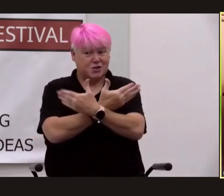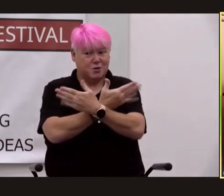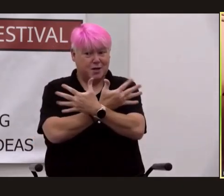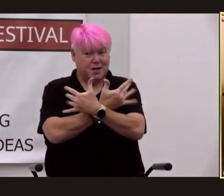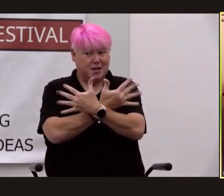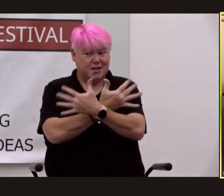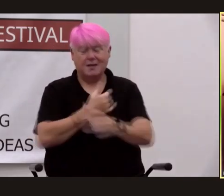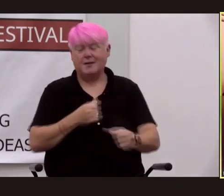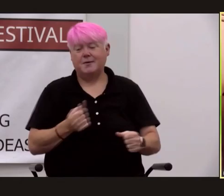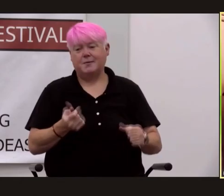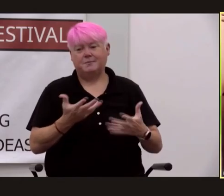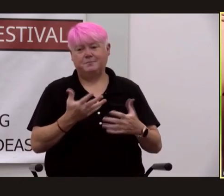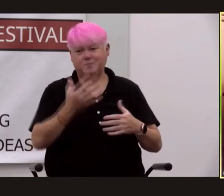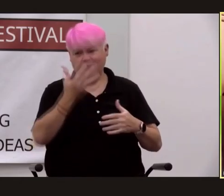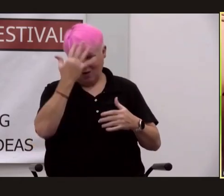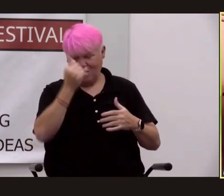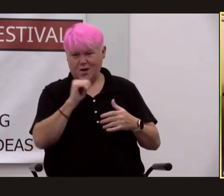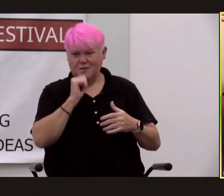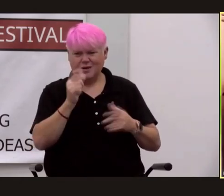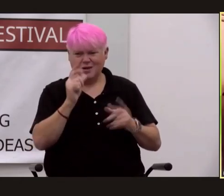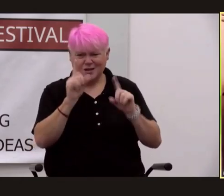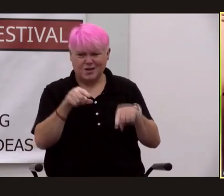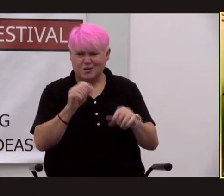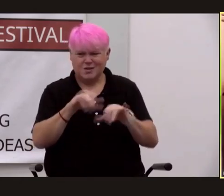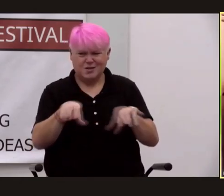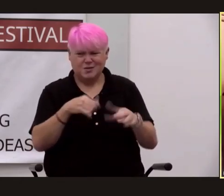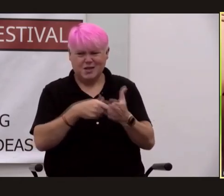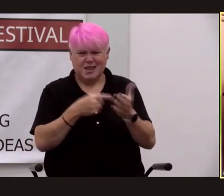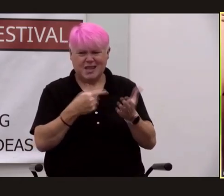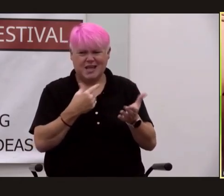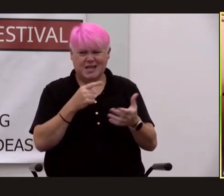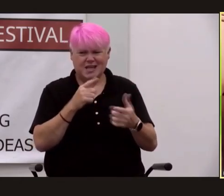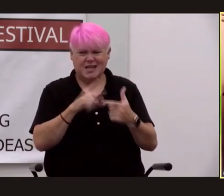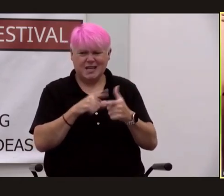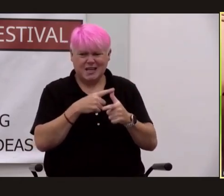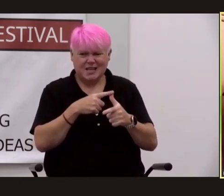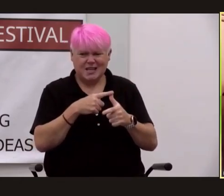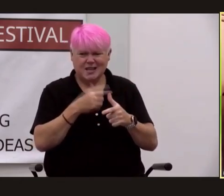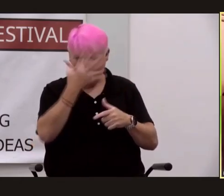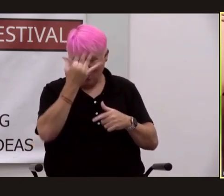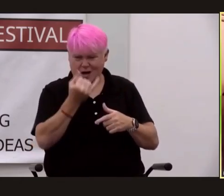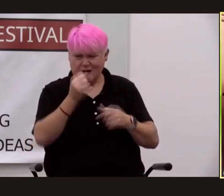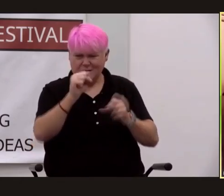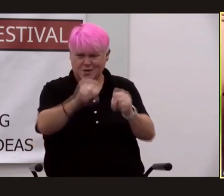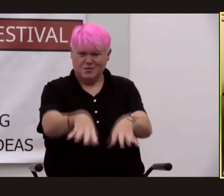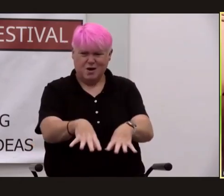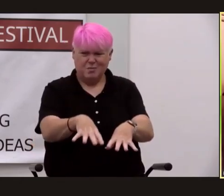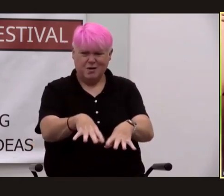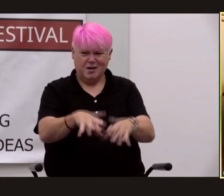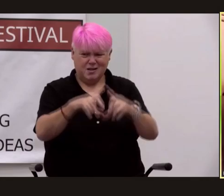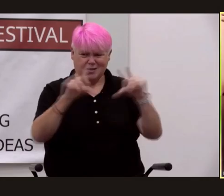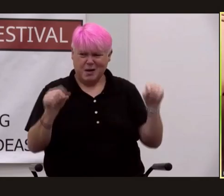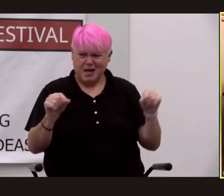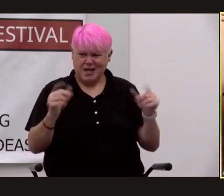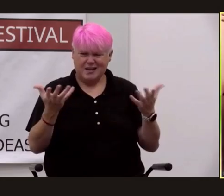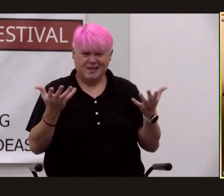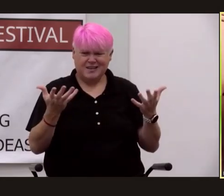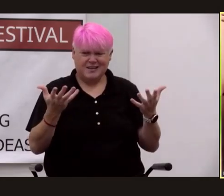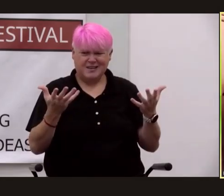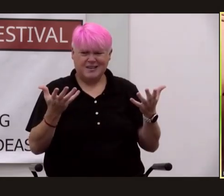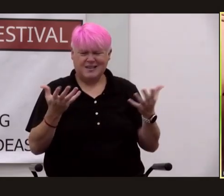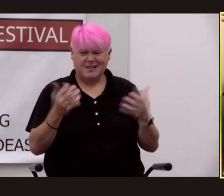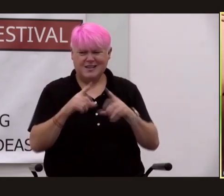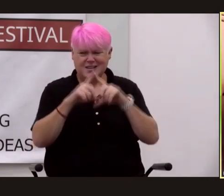why did we go ahead and continue to make the bomb why did we drop it on japan it wasn't necessary japan